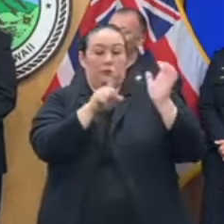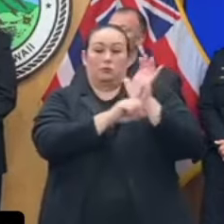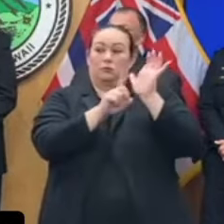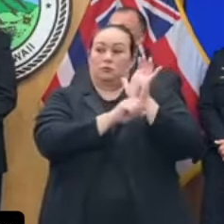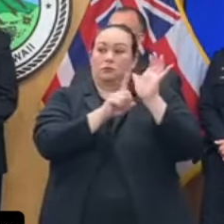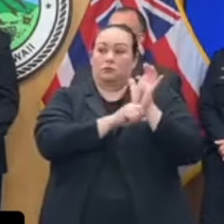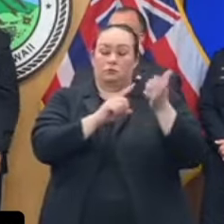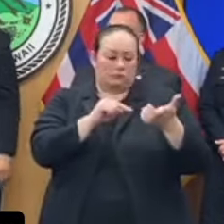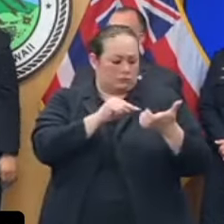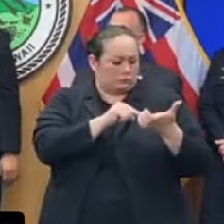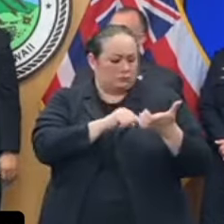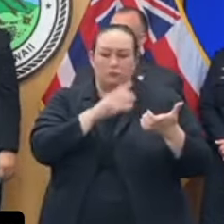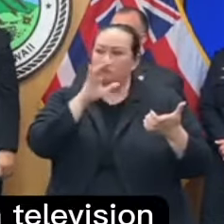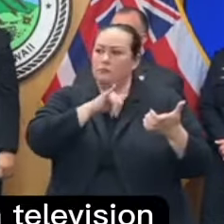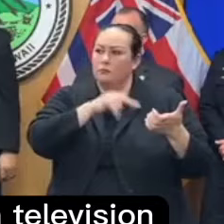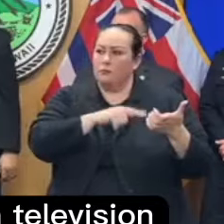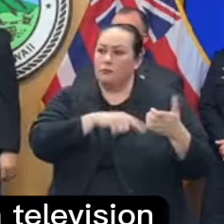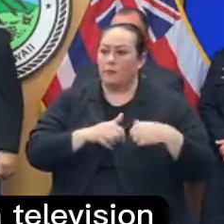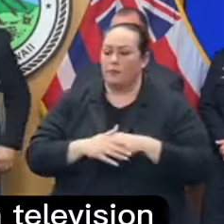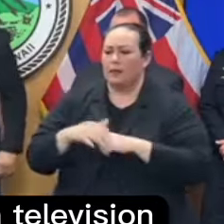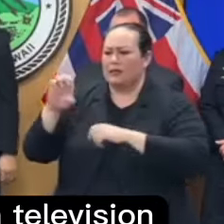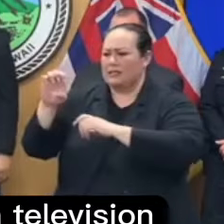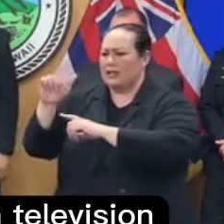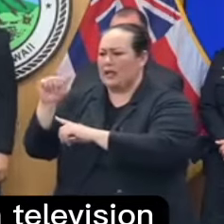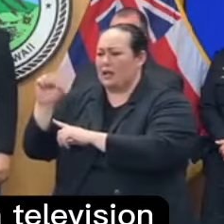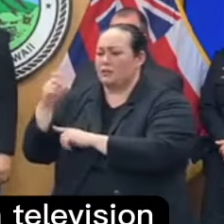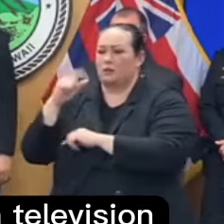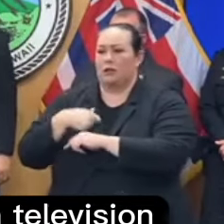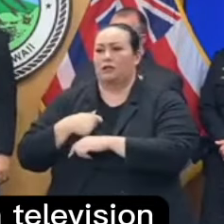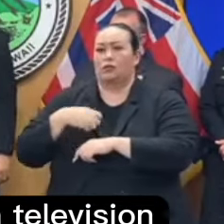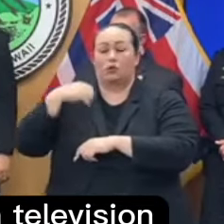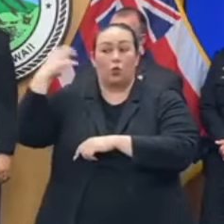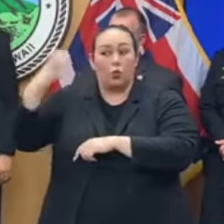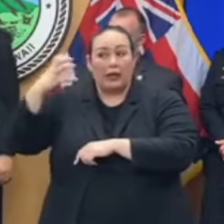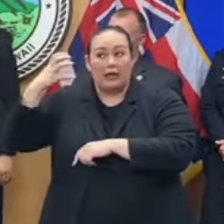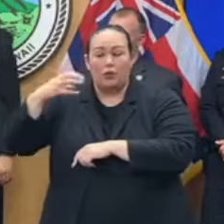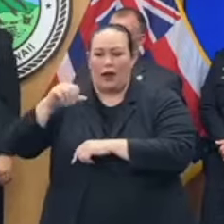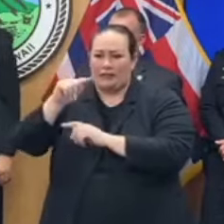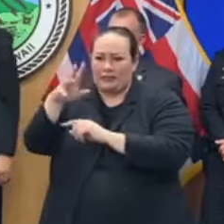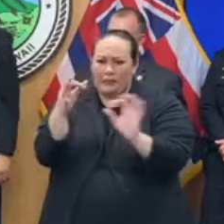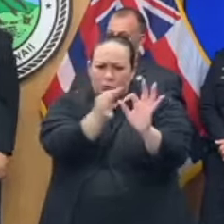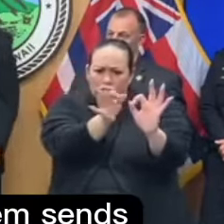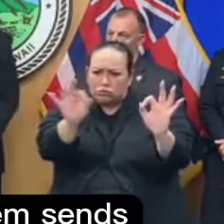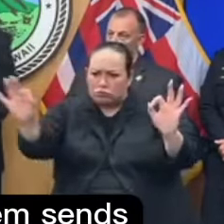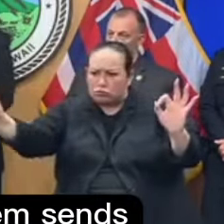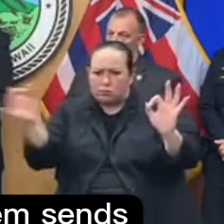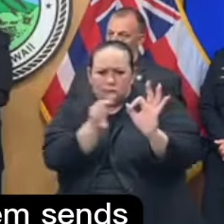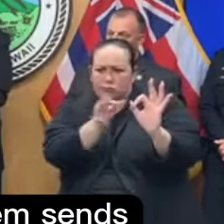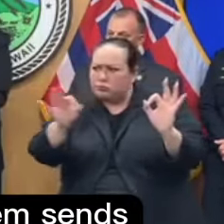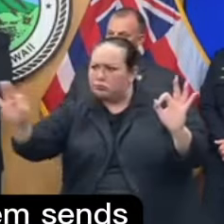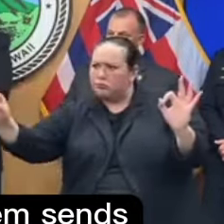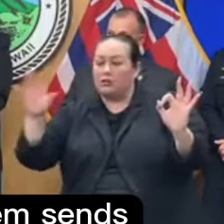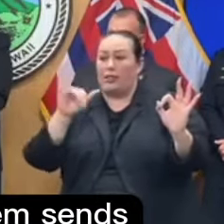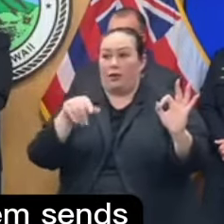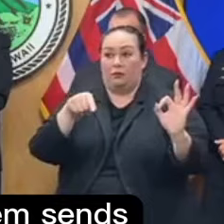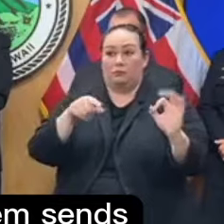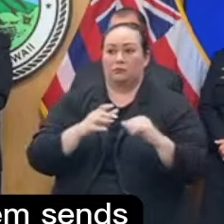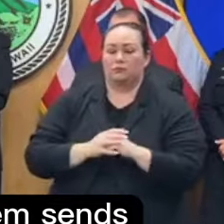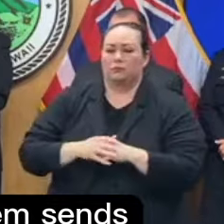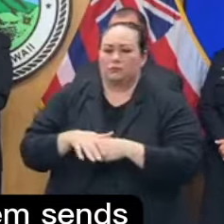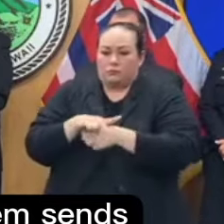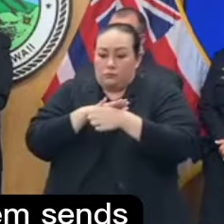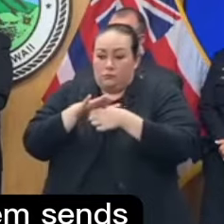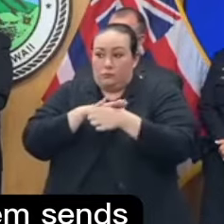and the EAS sends messages to both television and radio. The Local Notification System sends